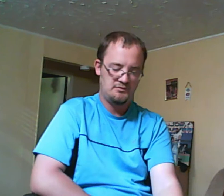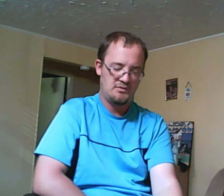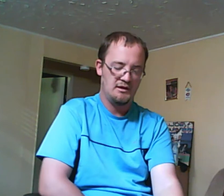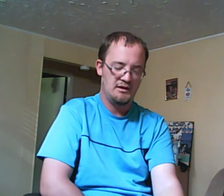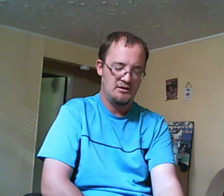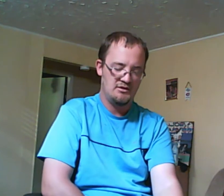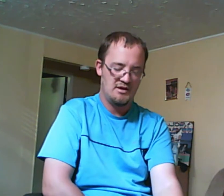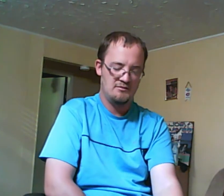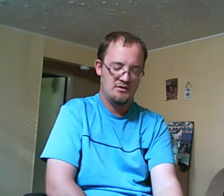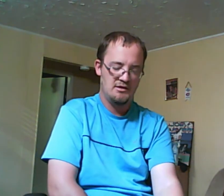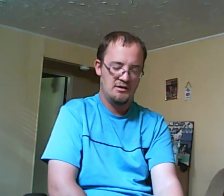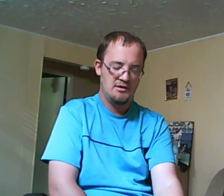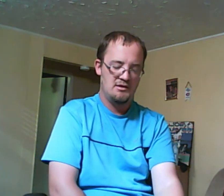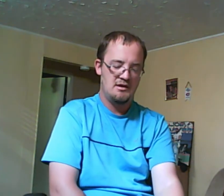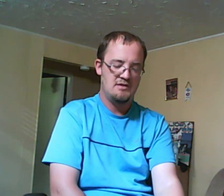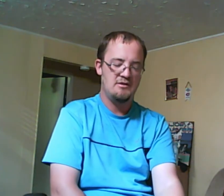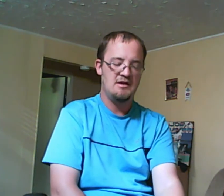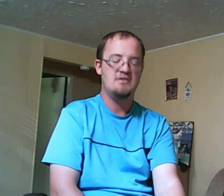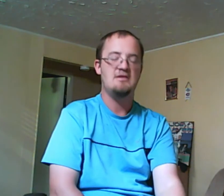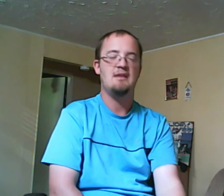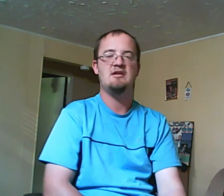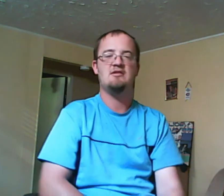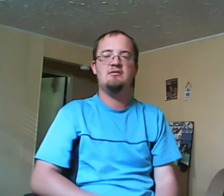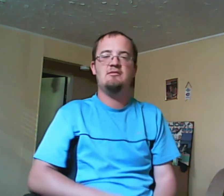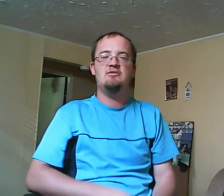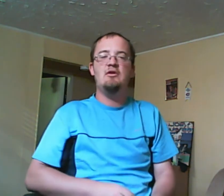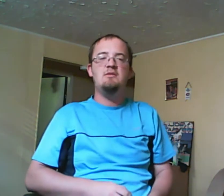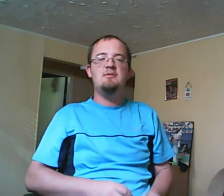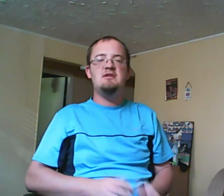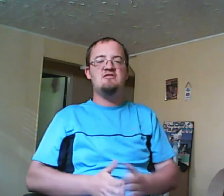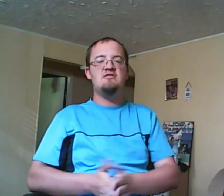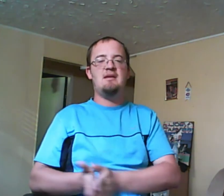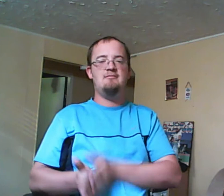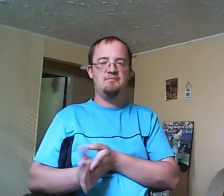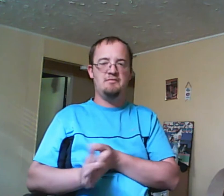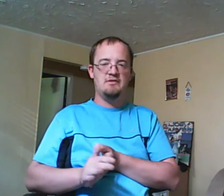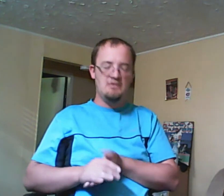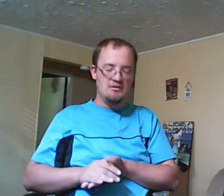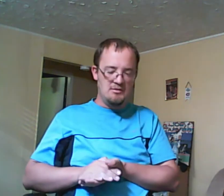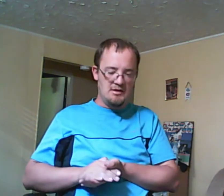and all that. And Zoe is in the top six, so no honorable mentions this time. Oh, here we go.